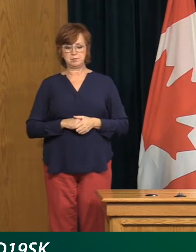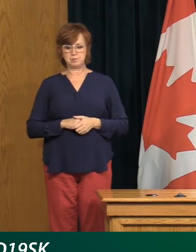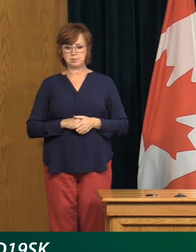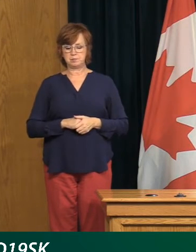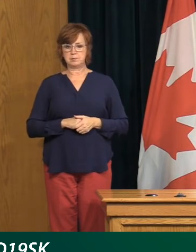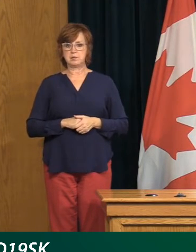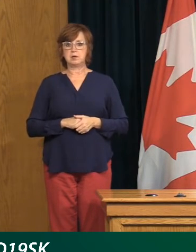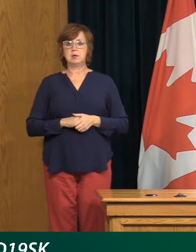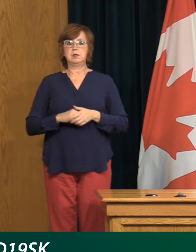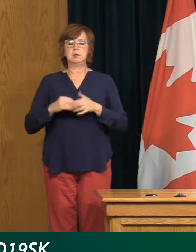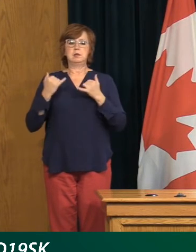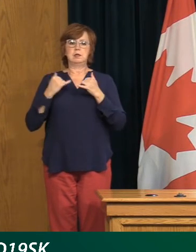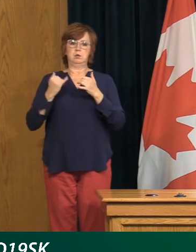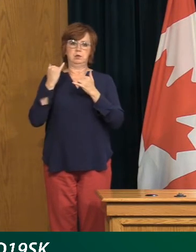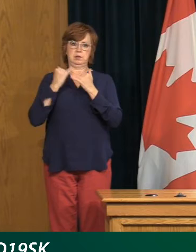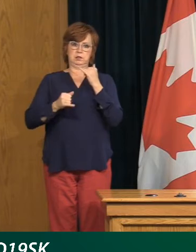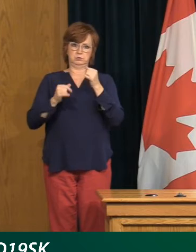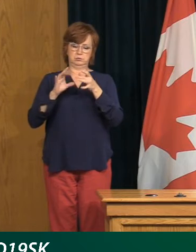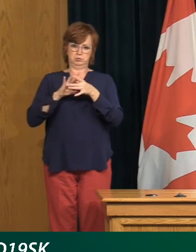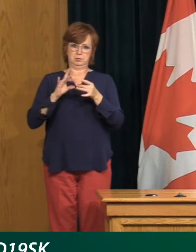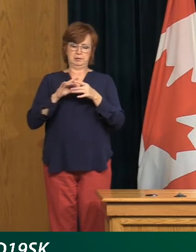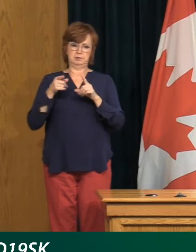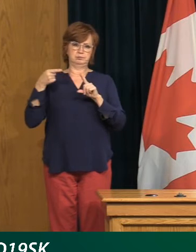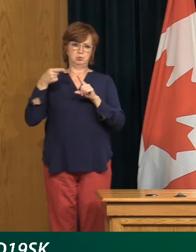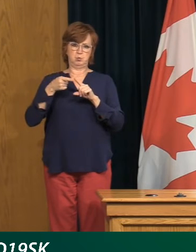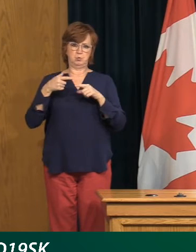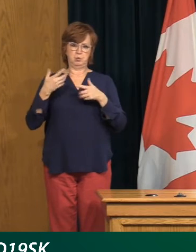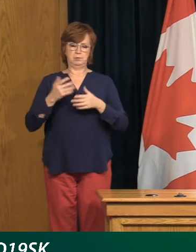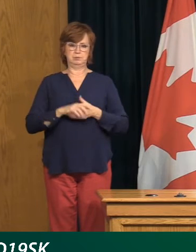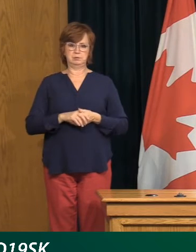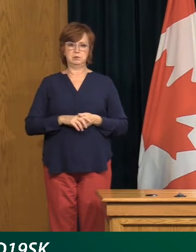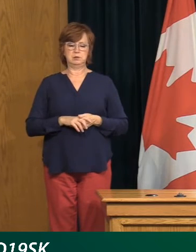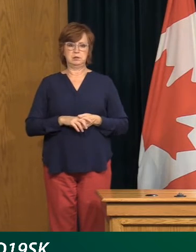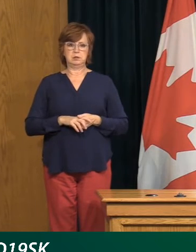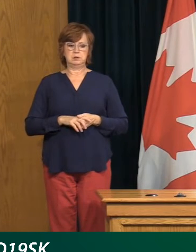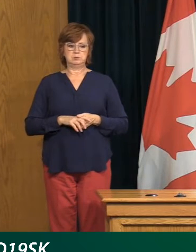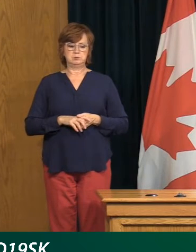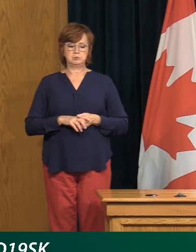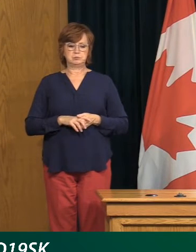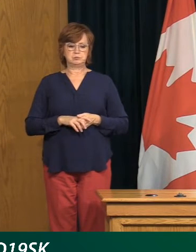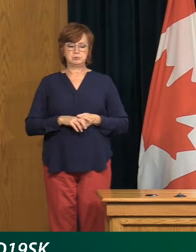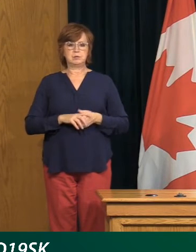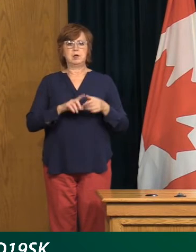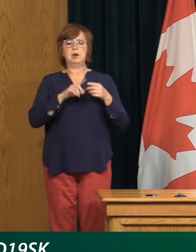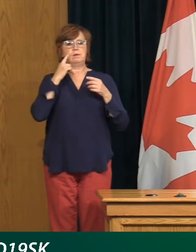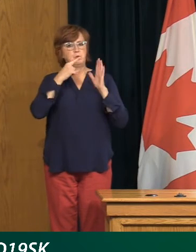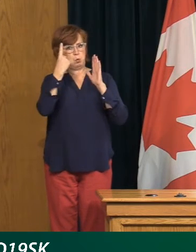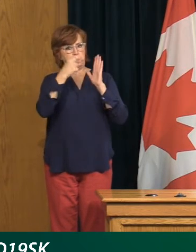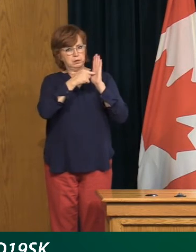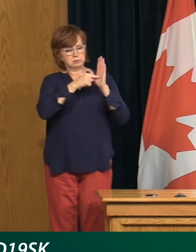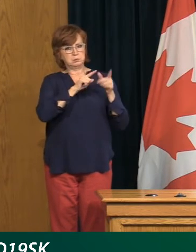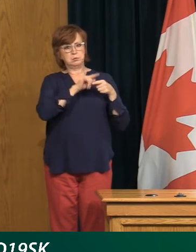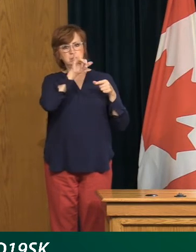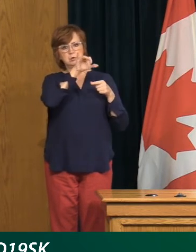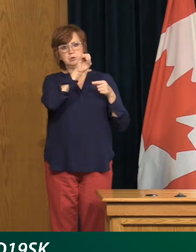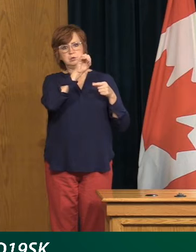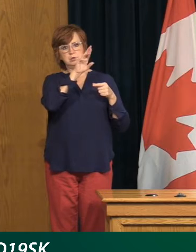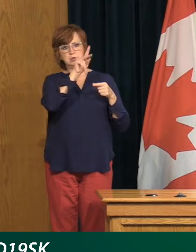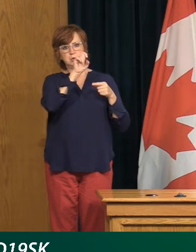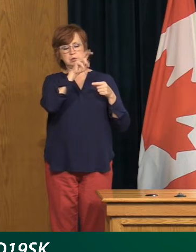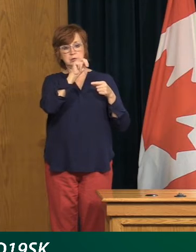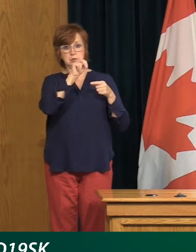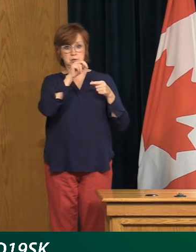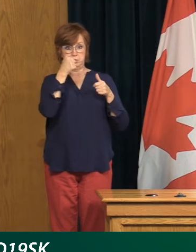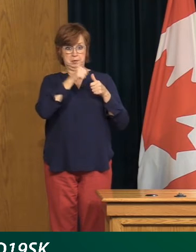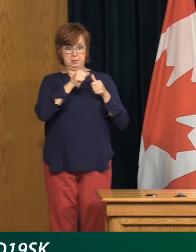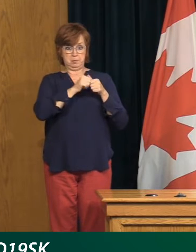So, finally, I'd just like to say that, you know, we have seen, for example, in the Yorkton area that they had, you know, a significant